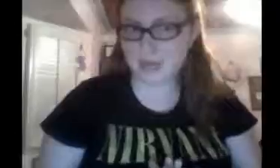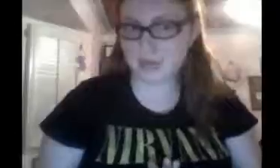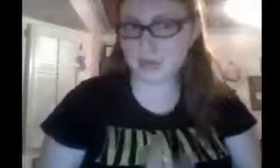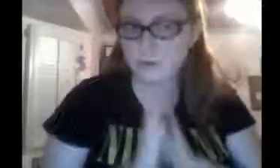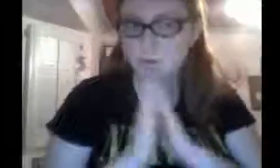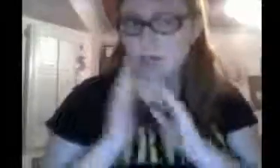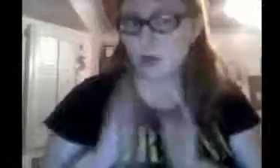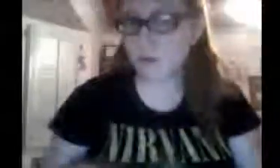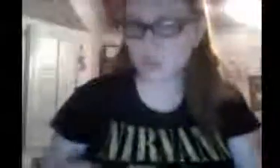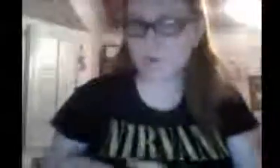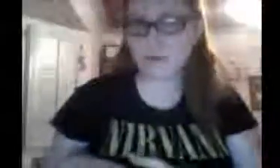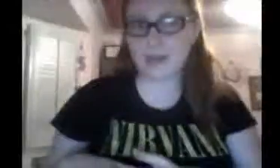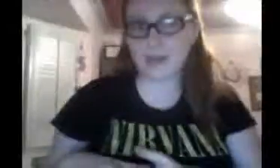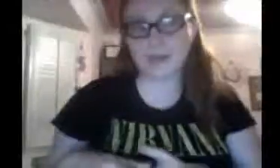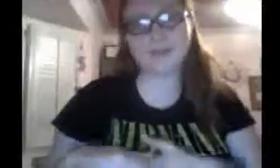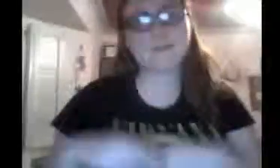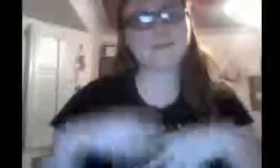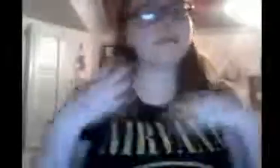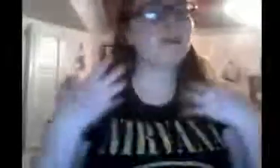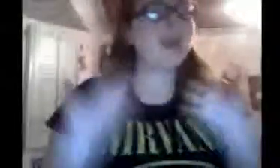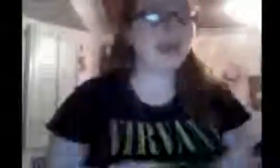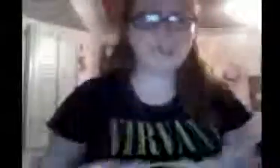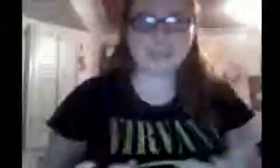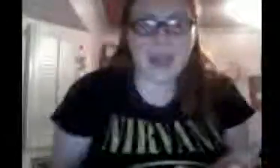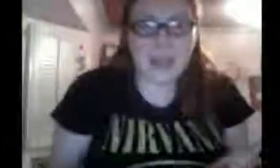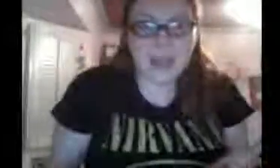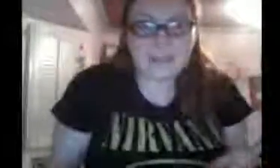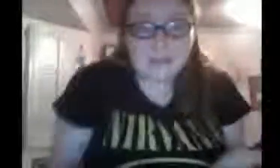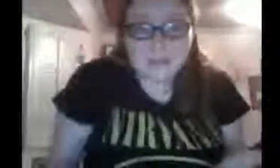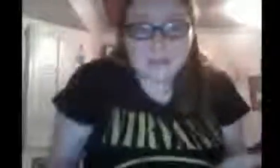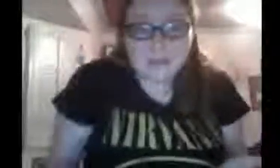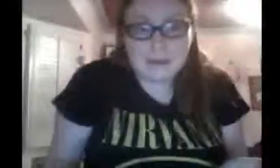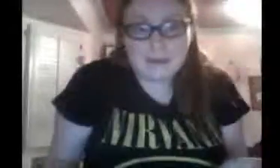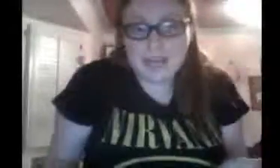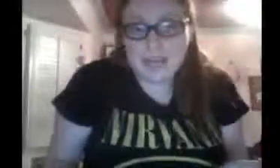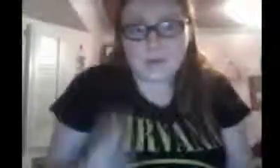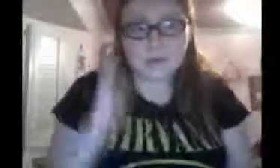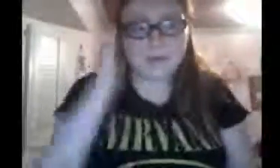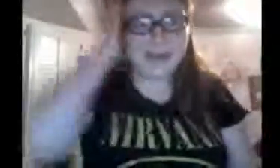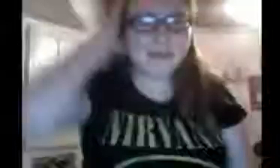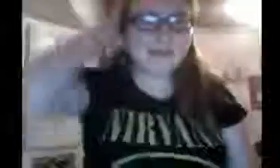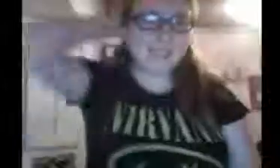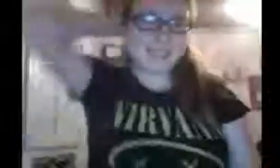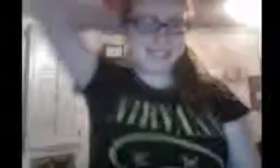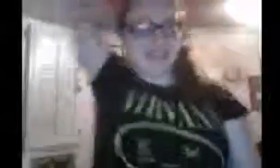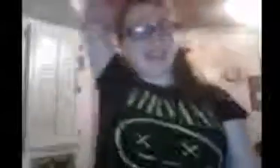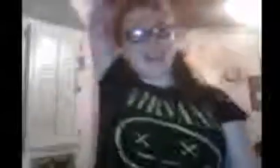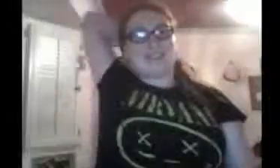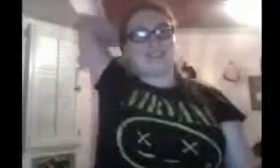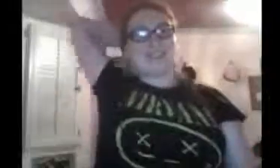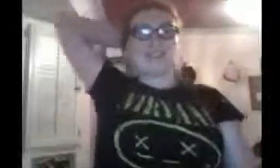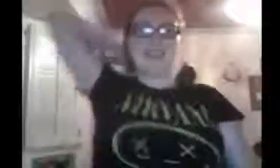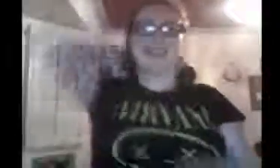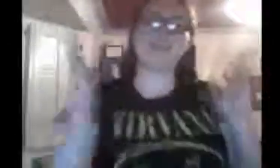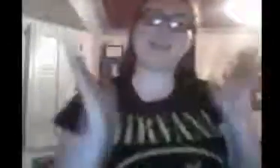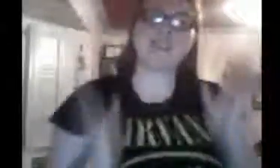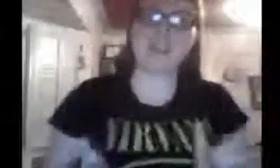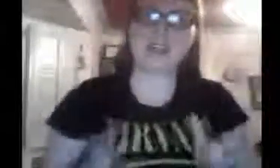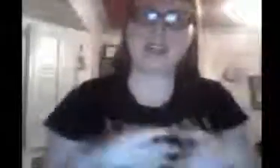to get the homework done over the weekend and still make the video. And plus I actually, today is a special day and I